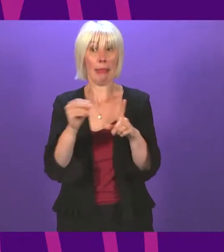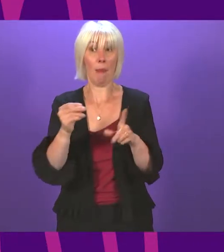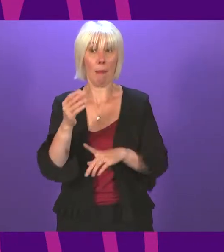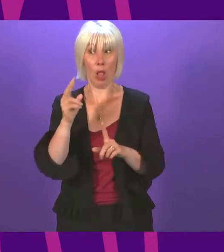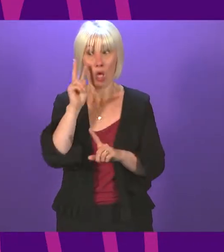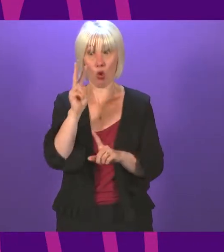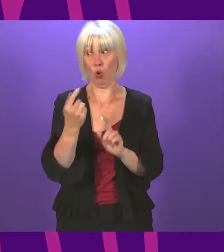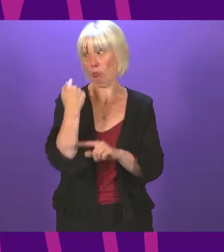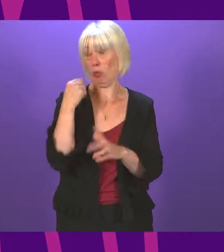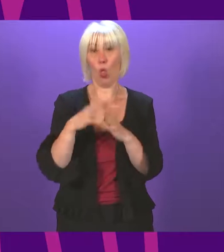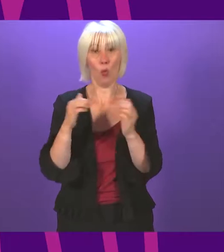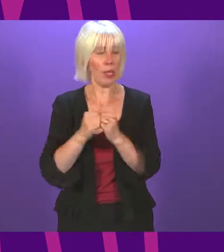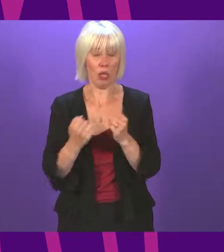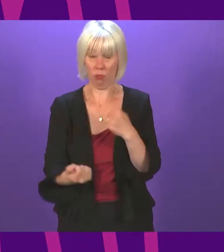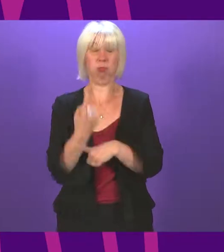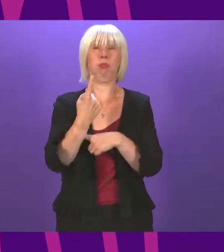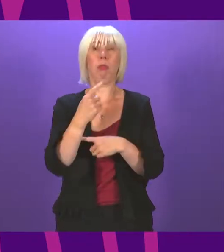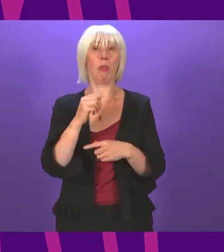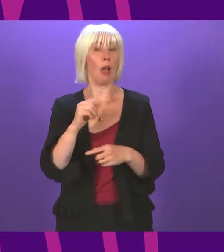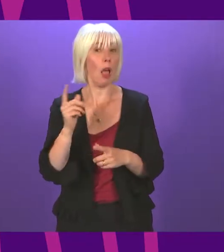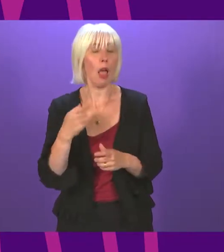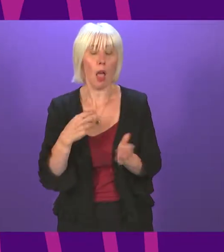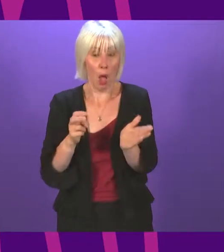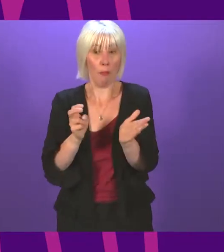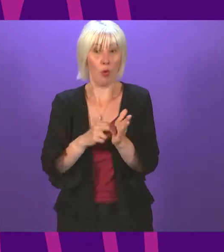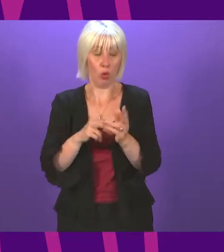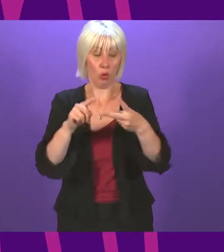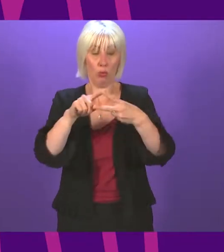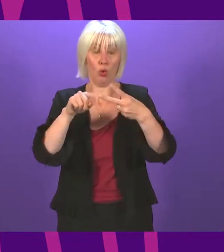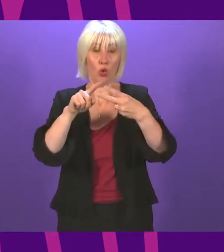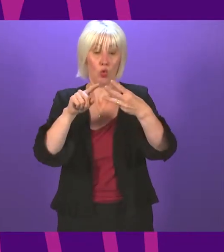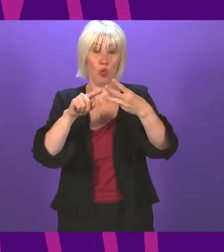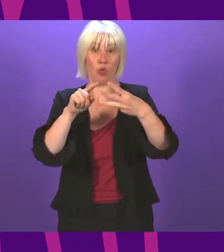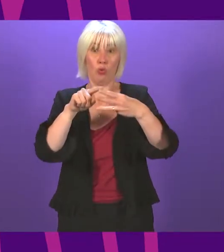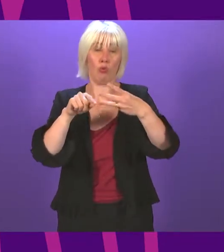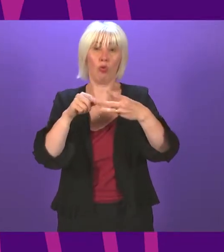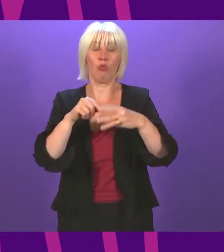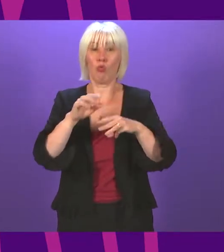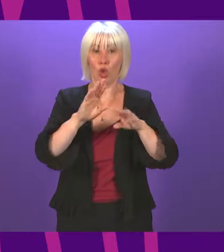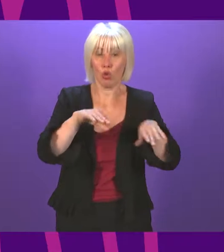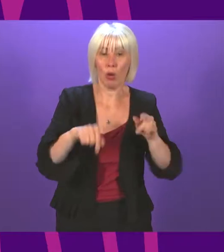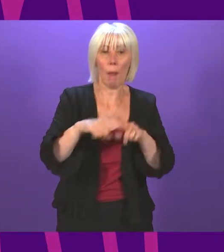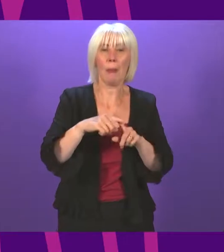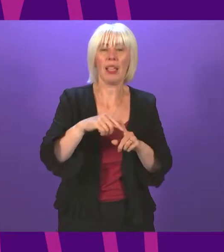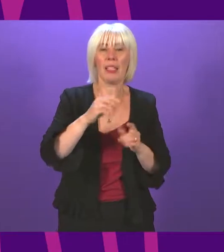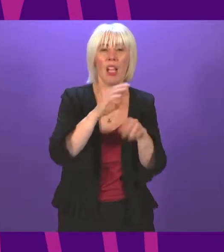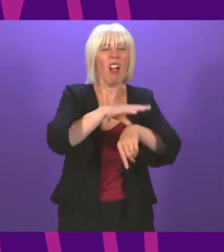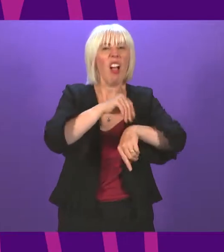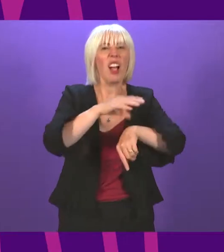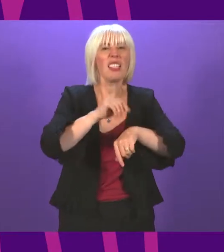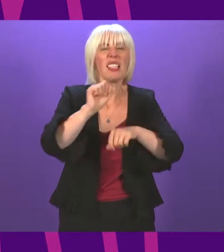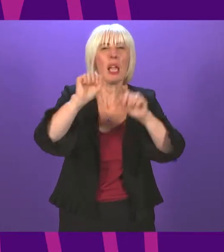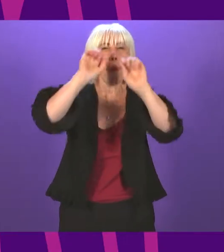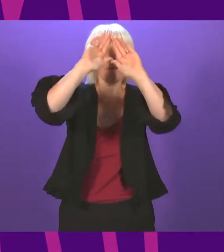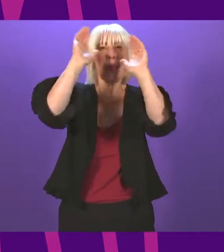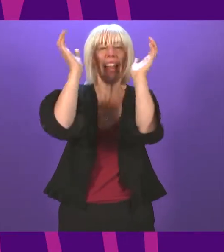just at the weekend by accident. I booked my two older children and their cousins to a planetarium event at Summer